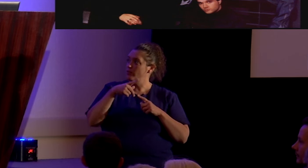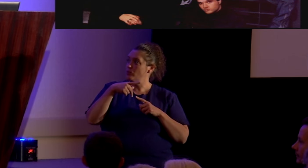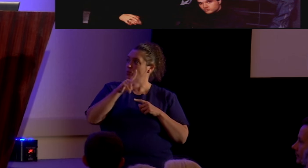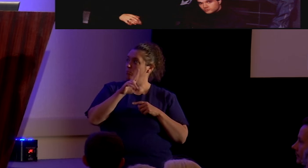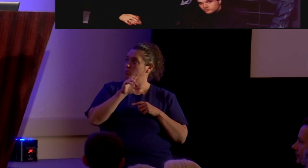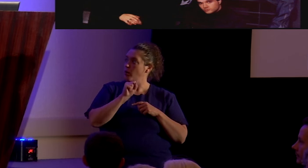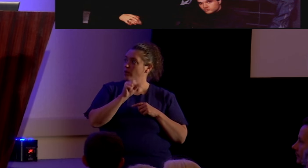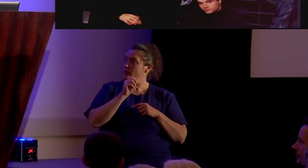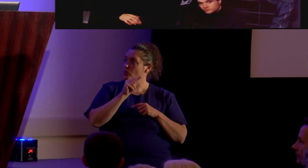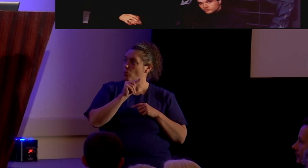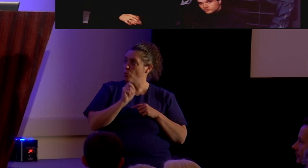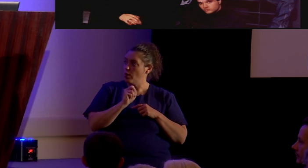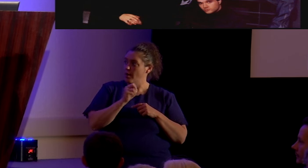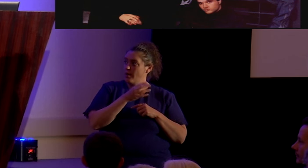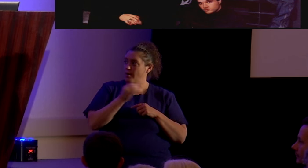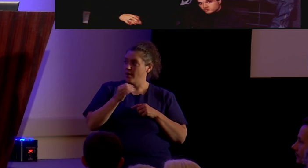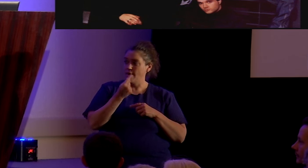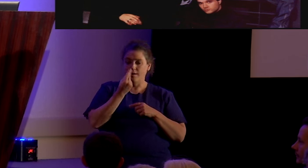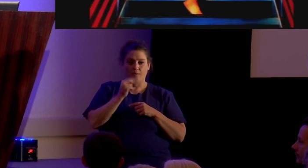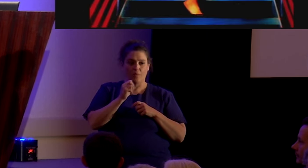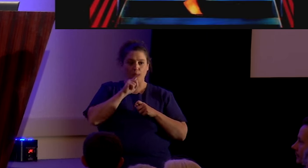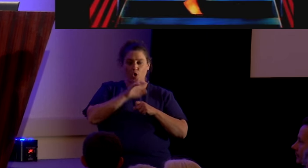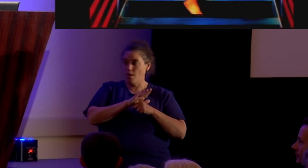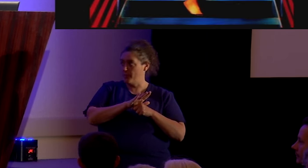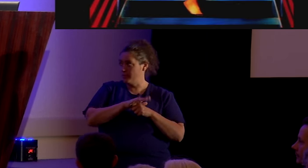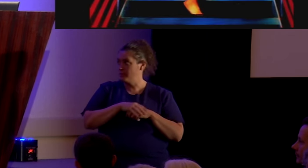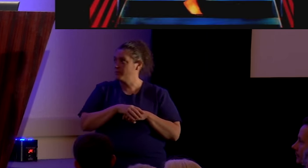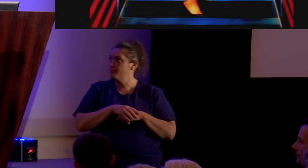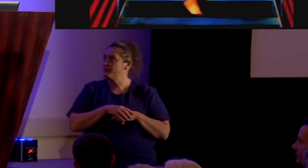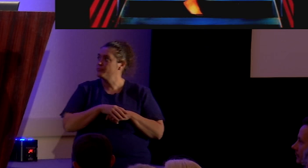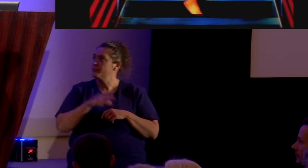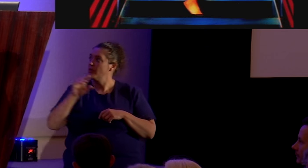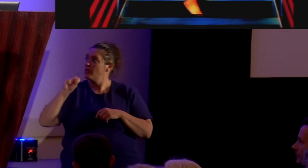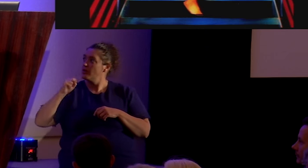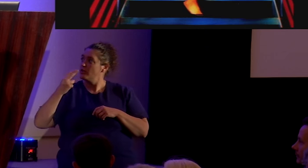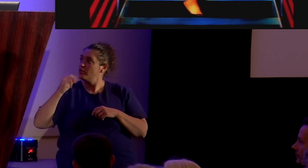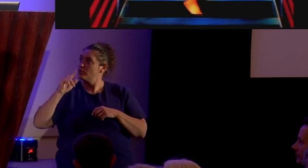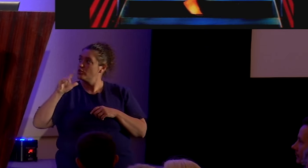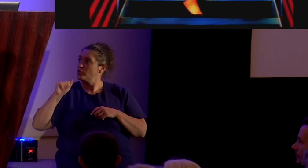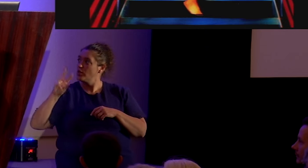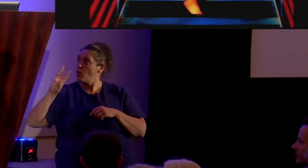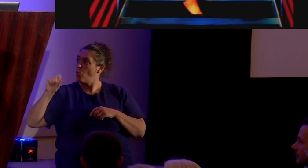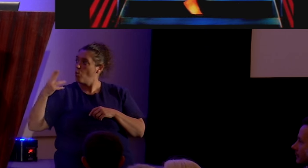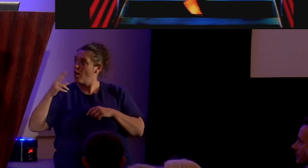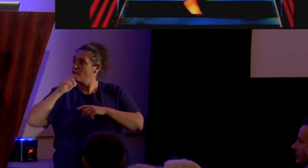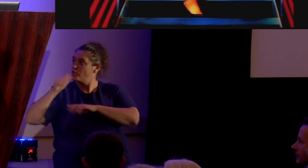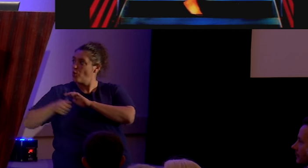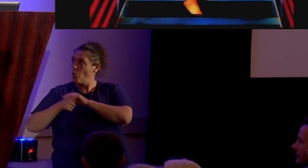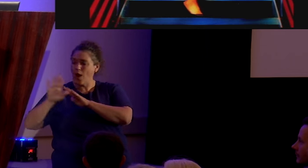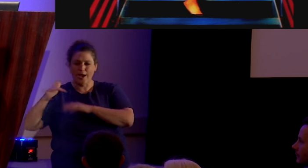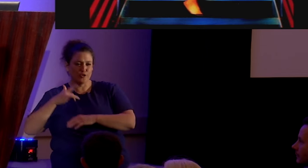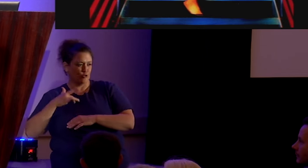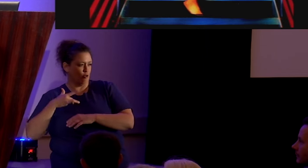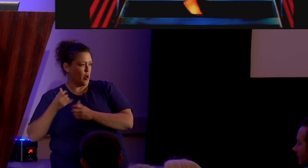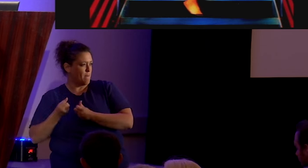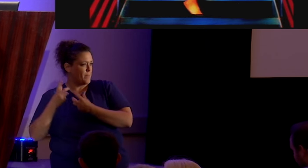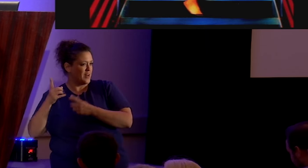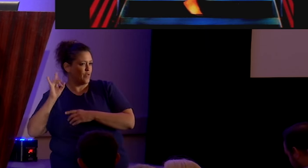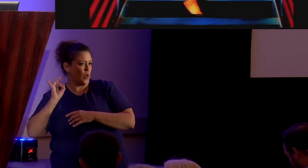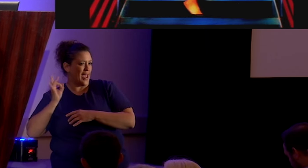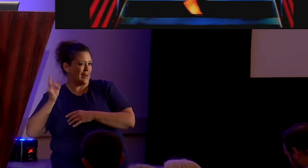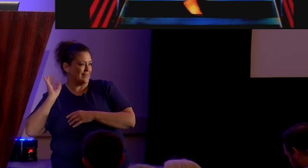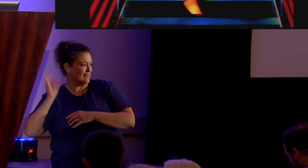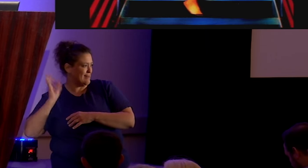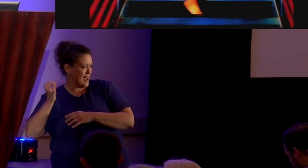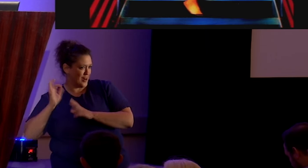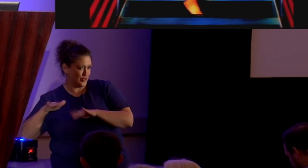one and the promise take a look at sheila walsh from the don't hide your heart album many of you 80s and 90s children know